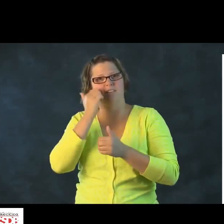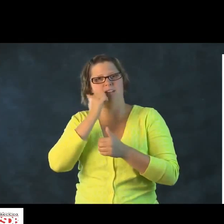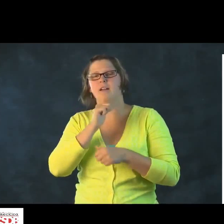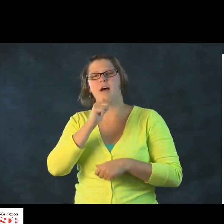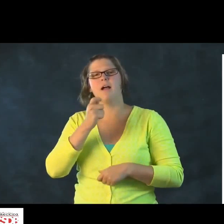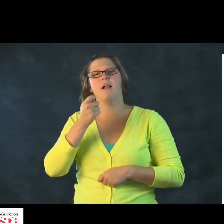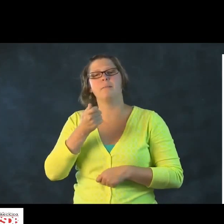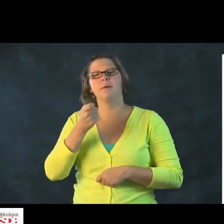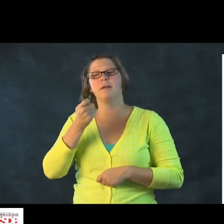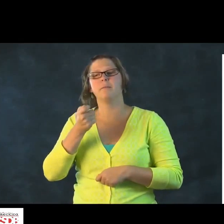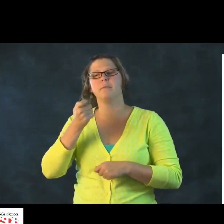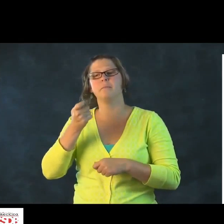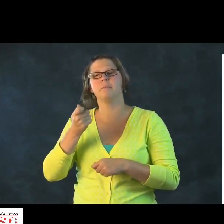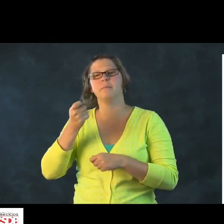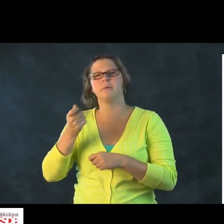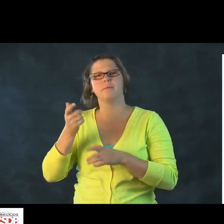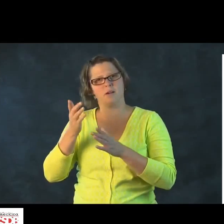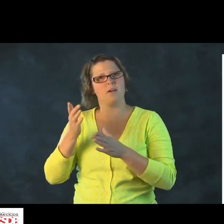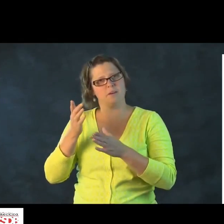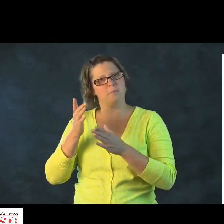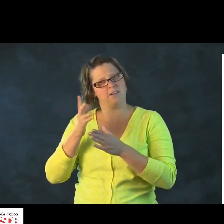language all day long, every day.